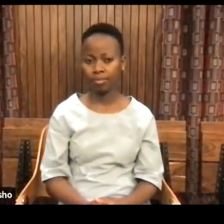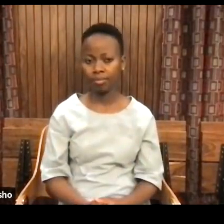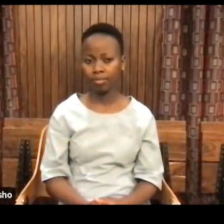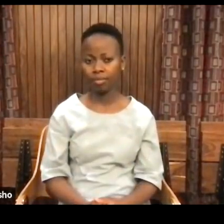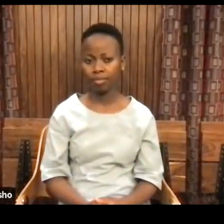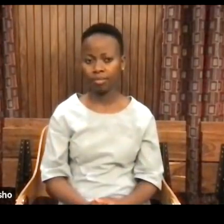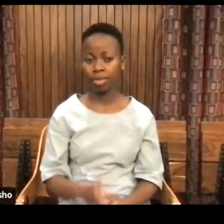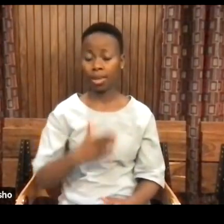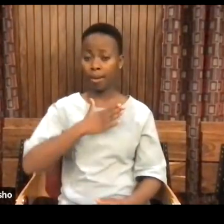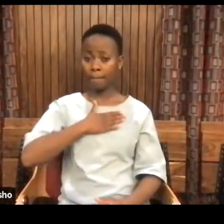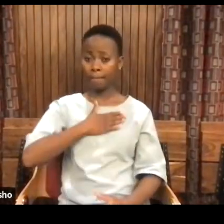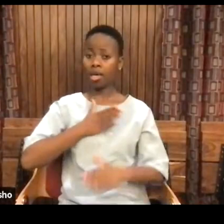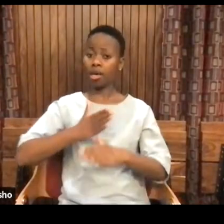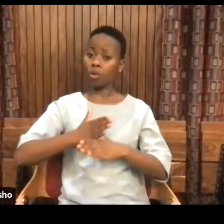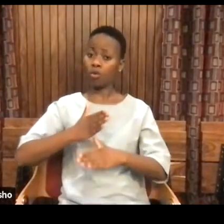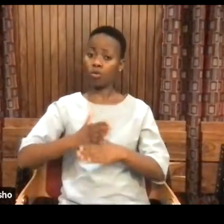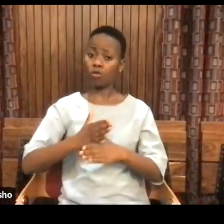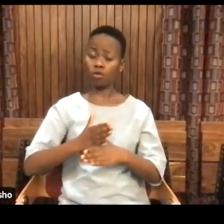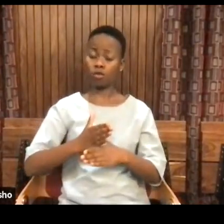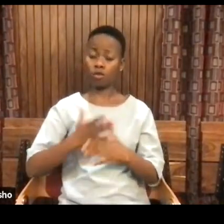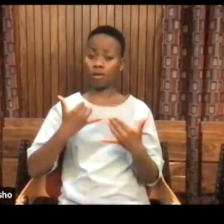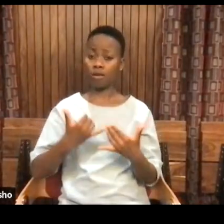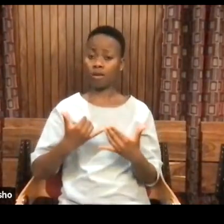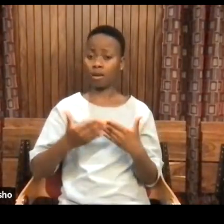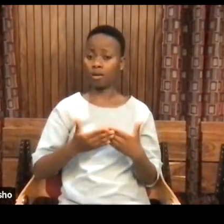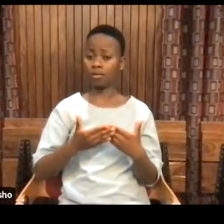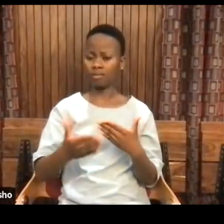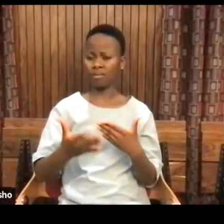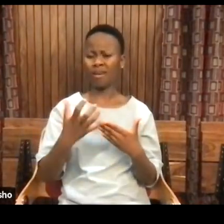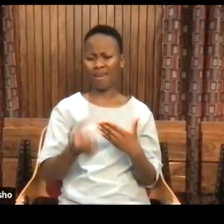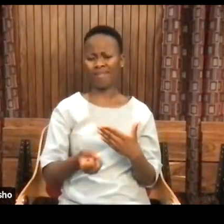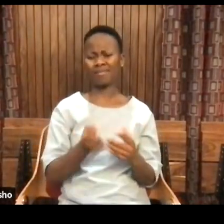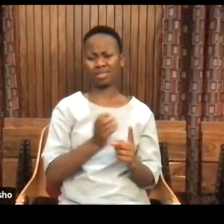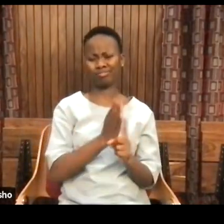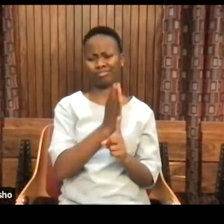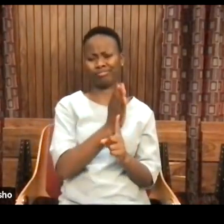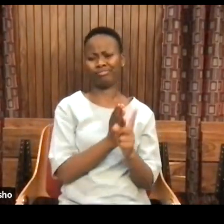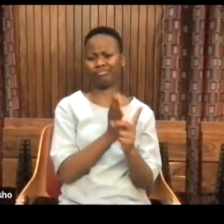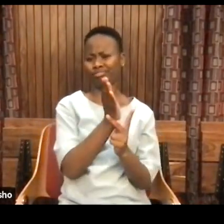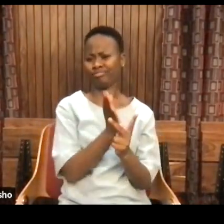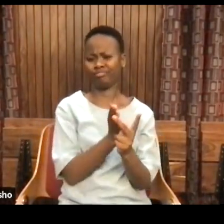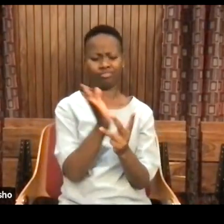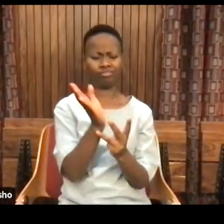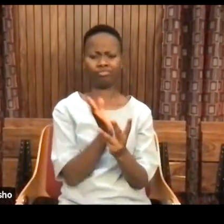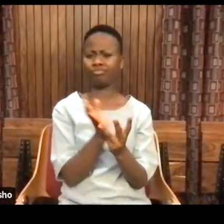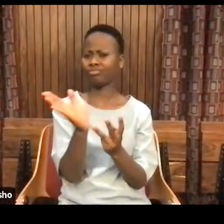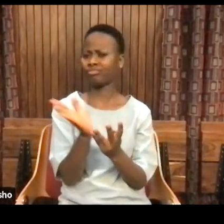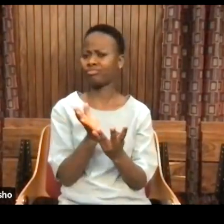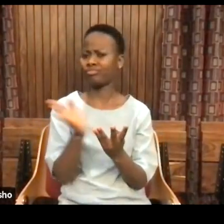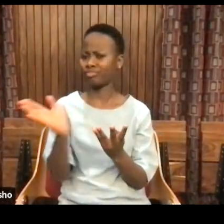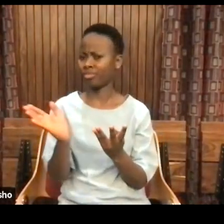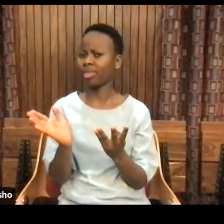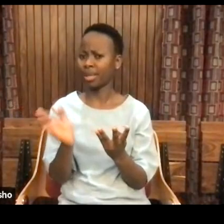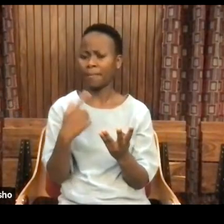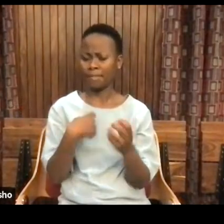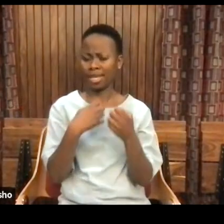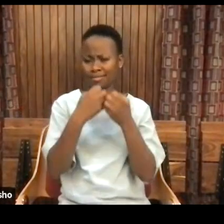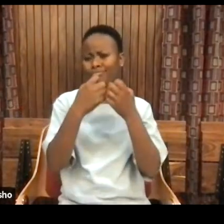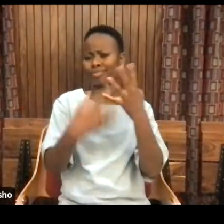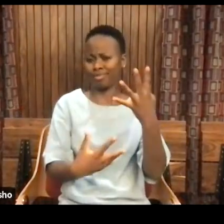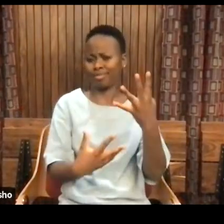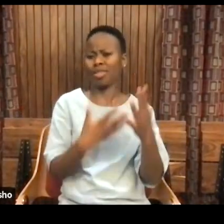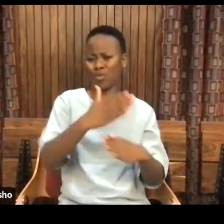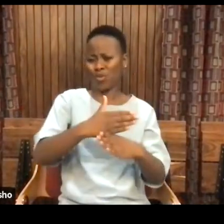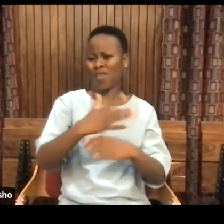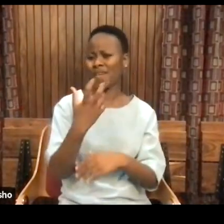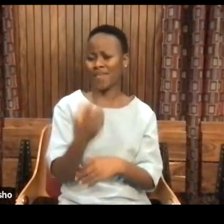My work is many quotes. I talk about many things in my work. But sometimes